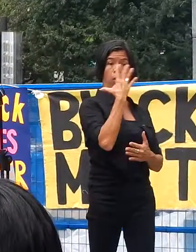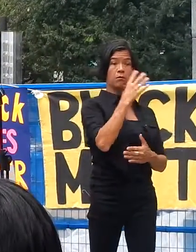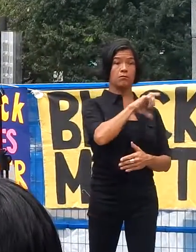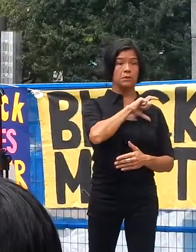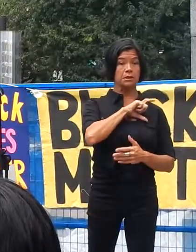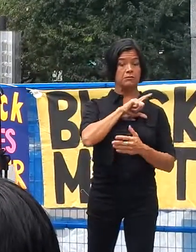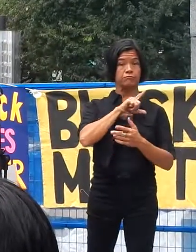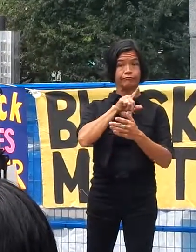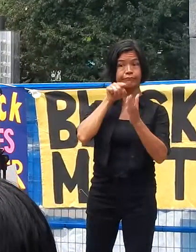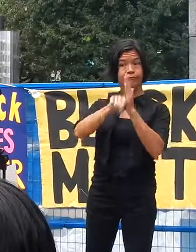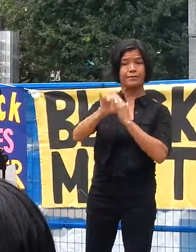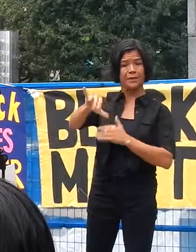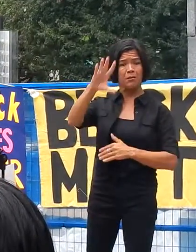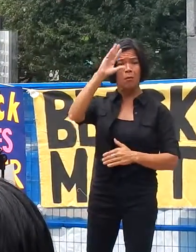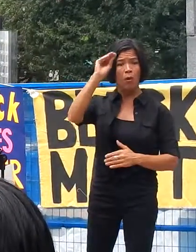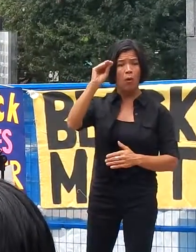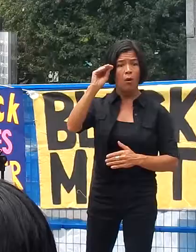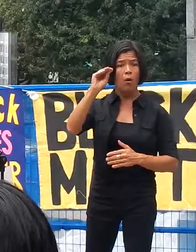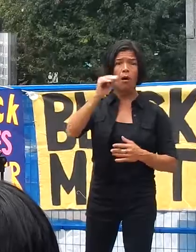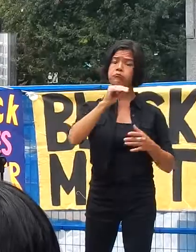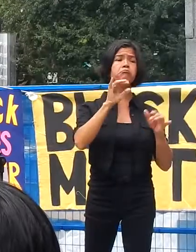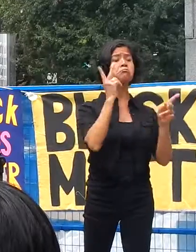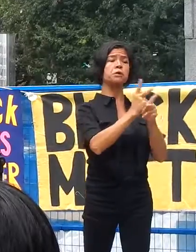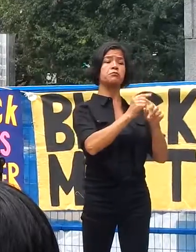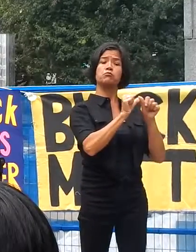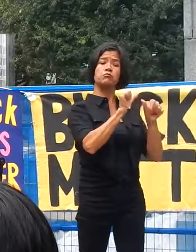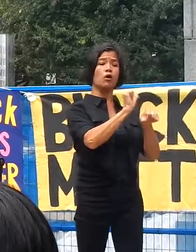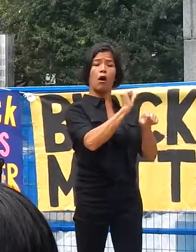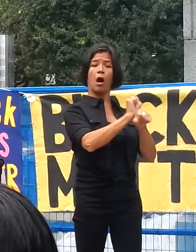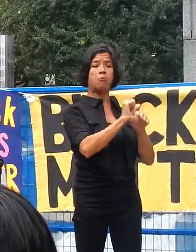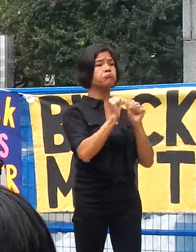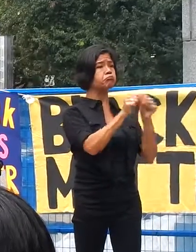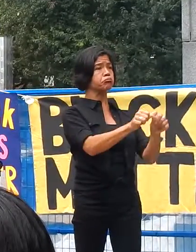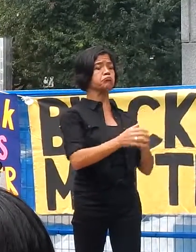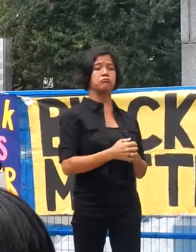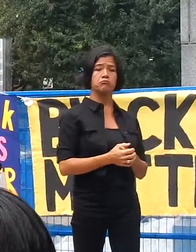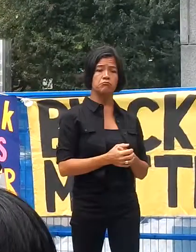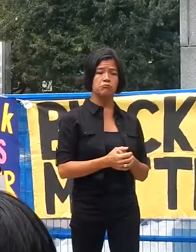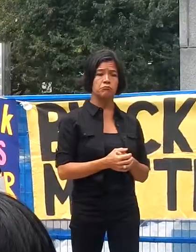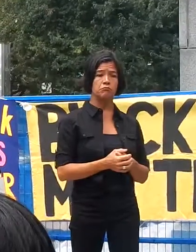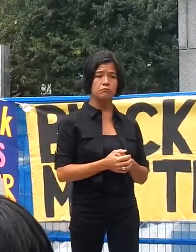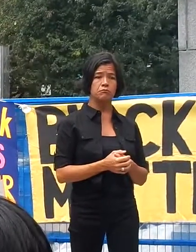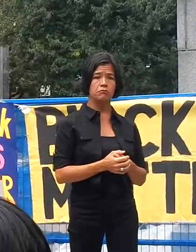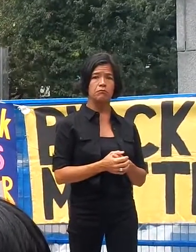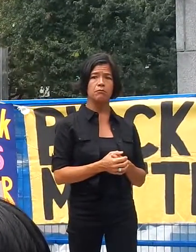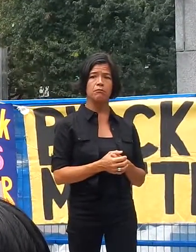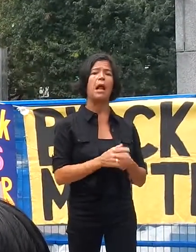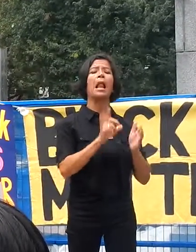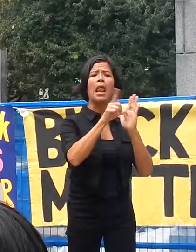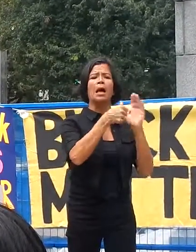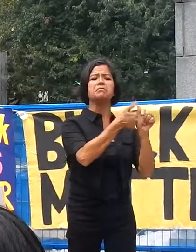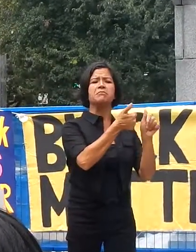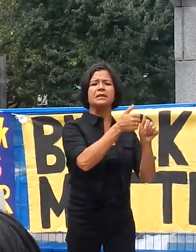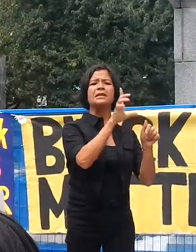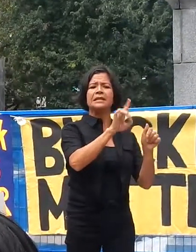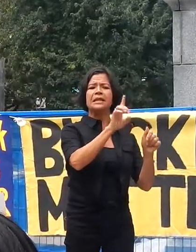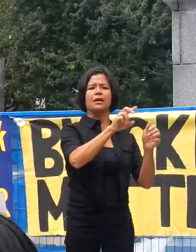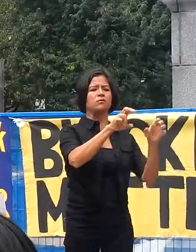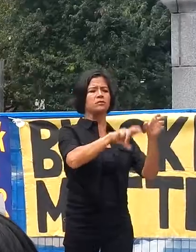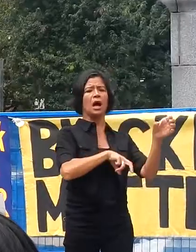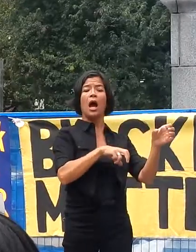boy stayed in employment and voluntarily resigned only for